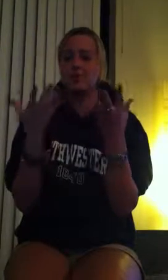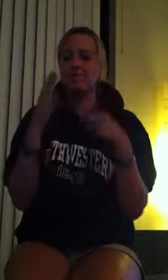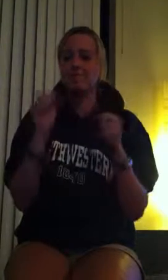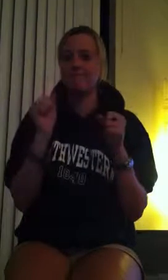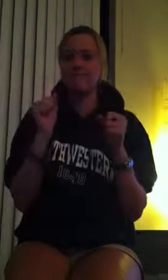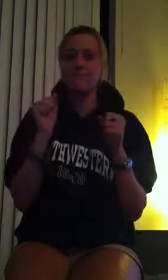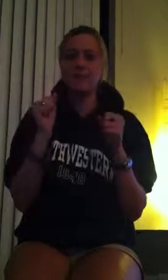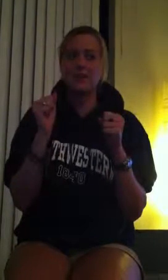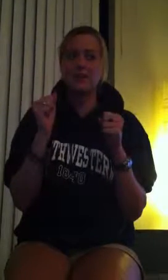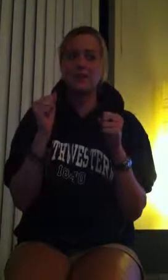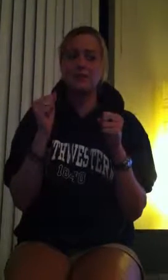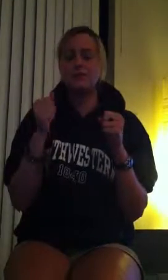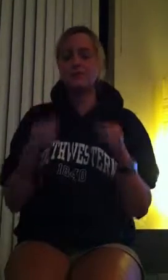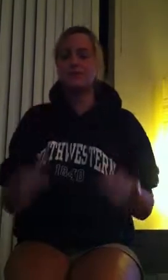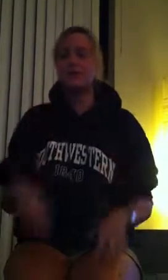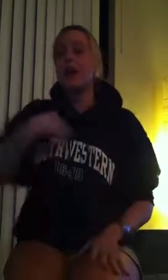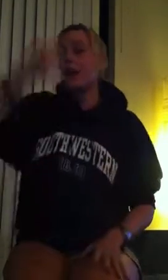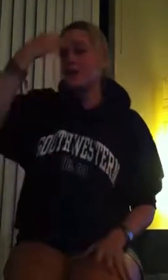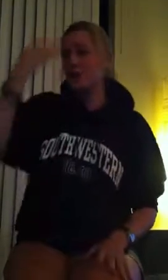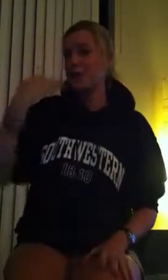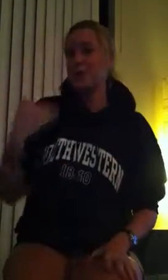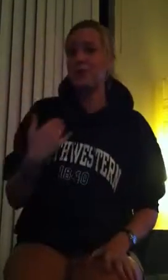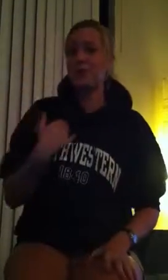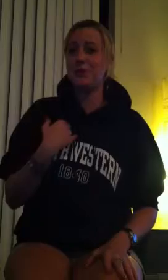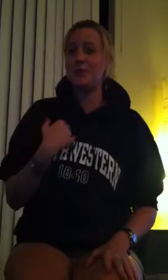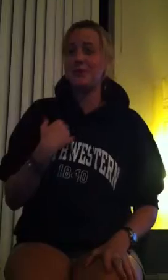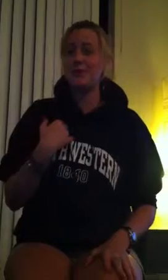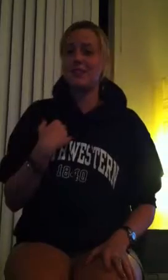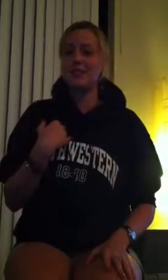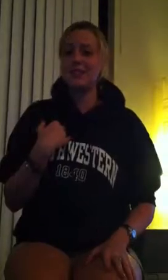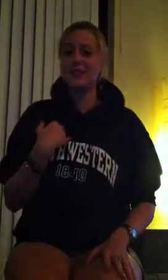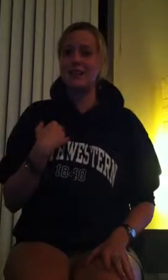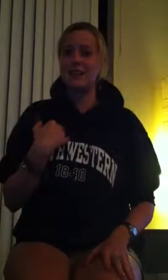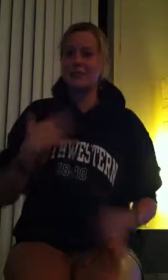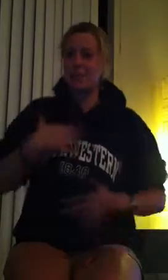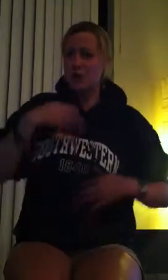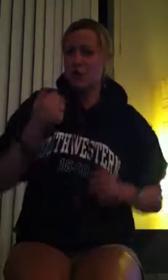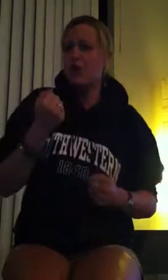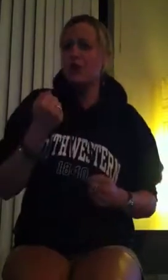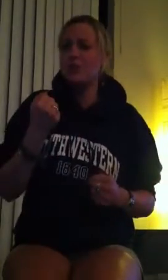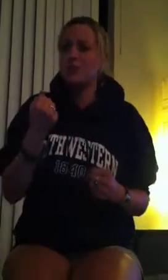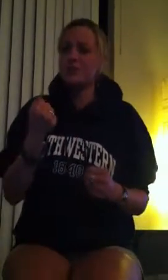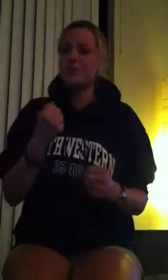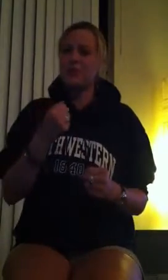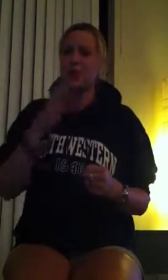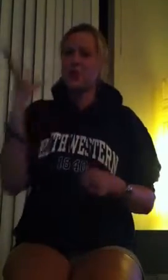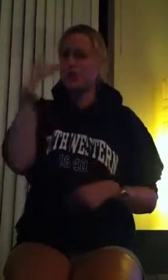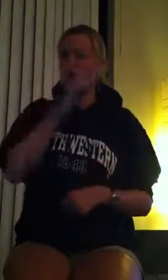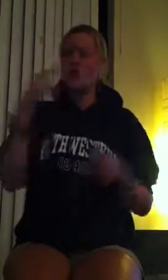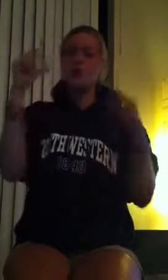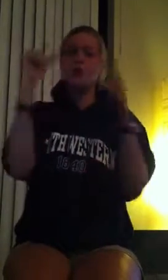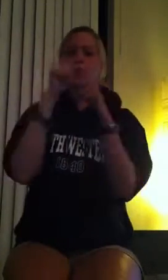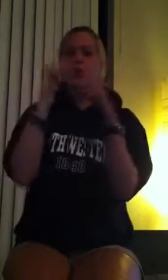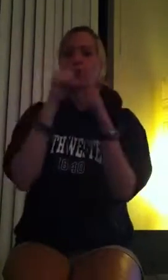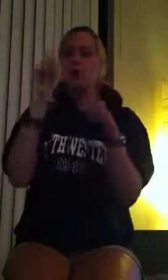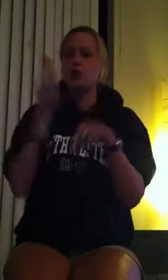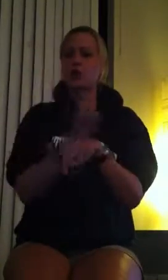word to use in there, but I think there was some kind of drive in me that said